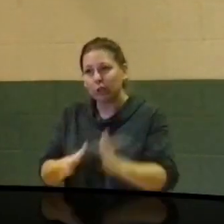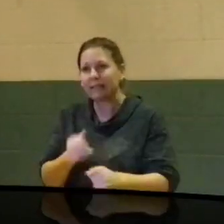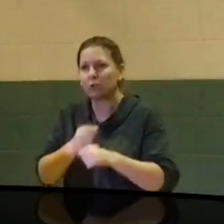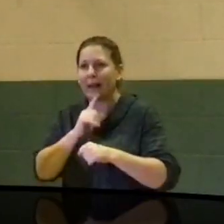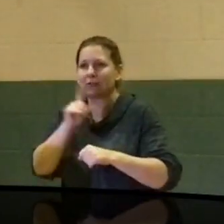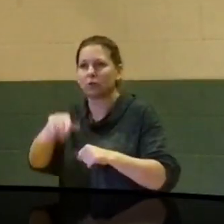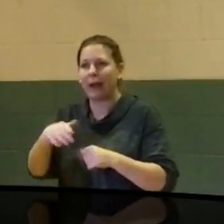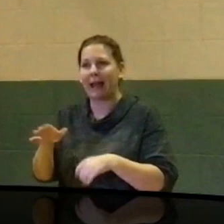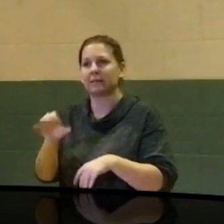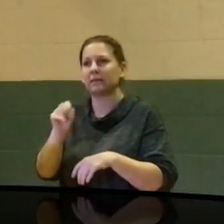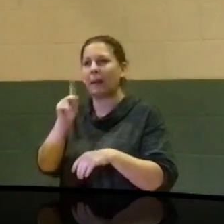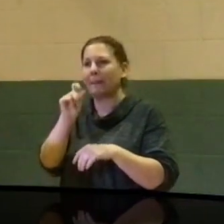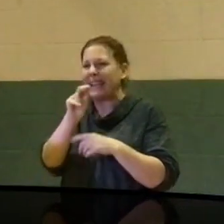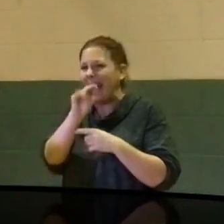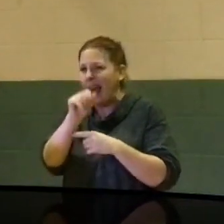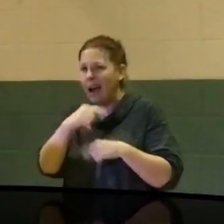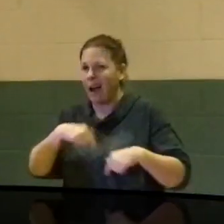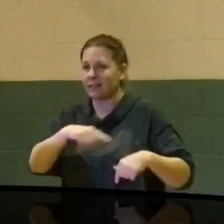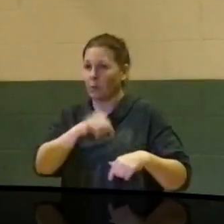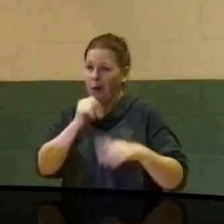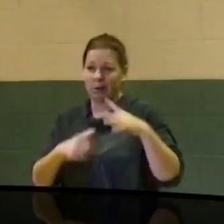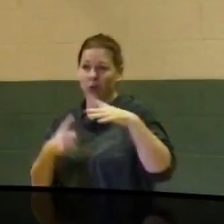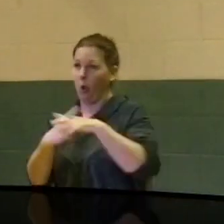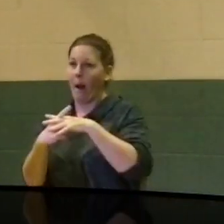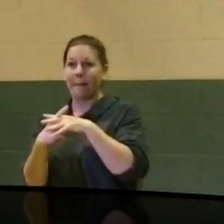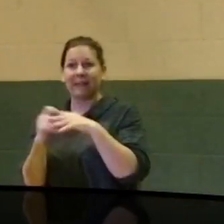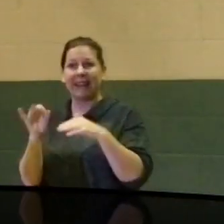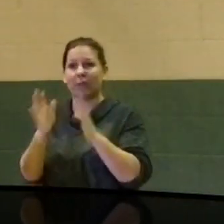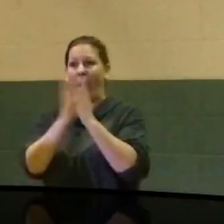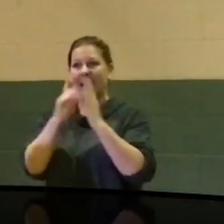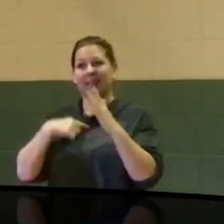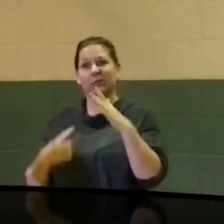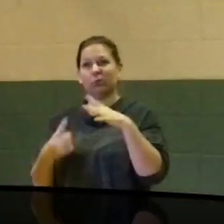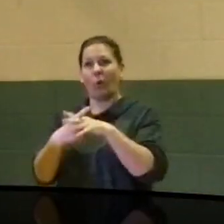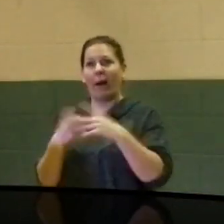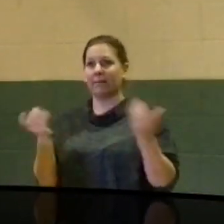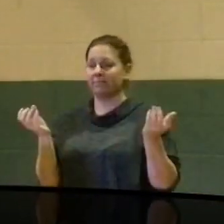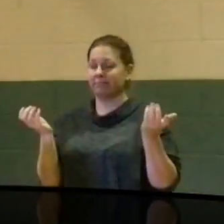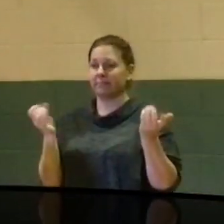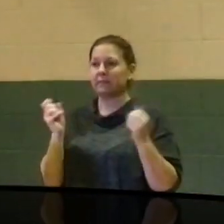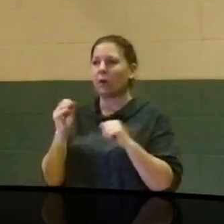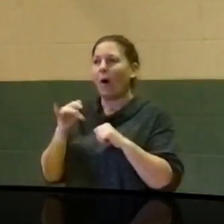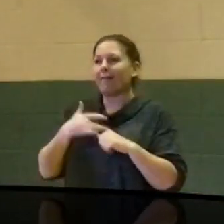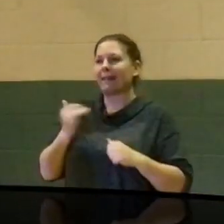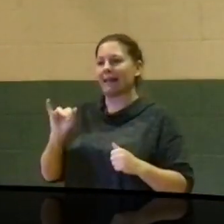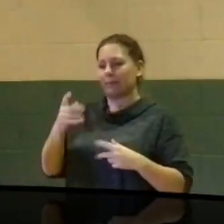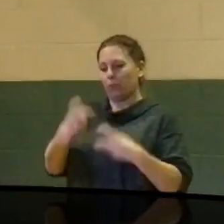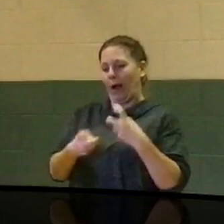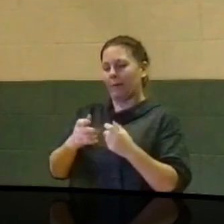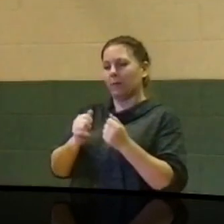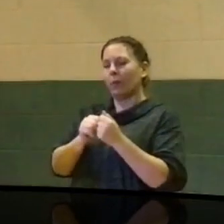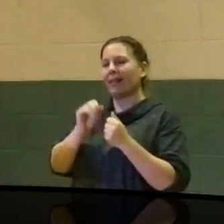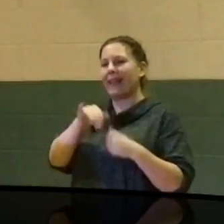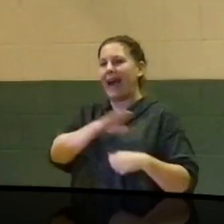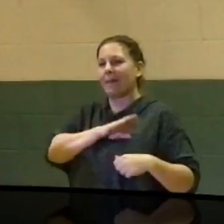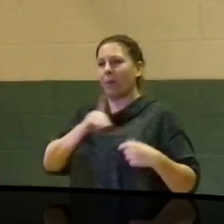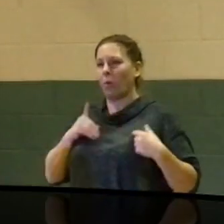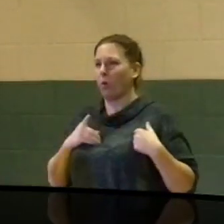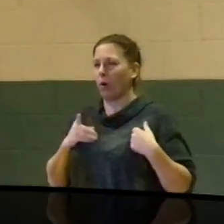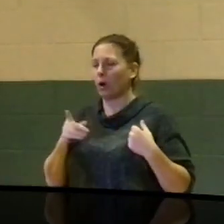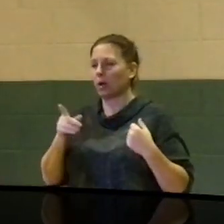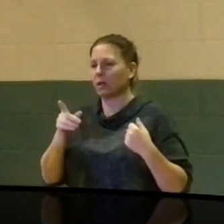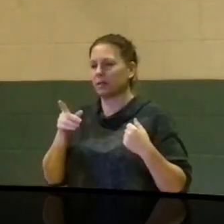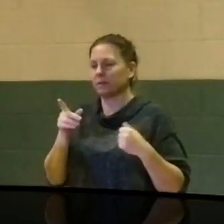you can subpoena us. We're not going to show up when you just asked us to show up. And so I think the problem with the Ethics and Accountability Board